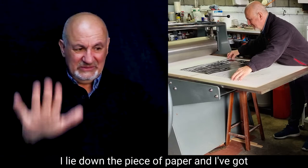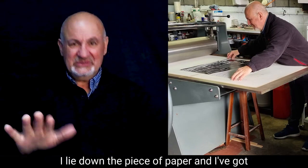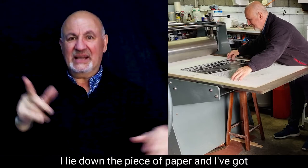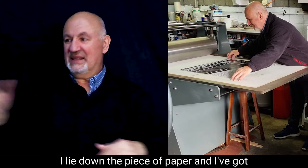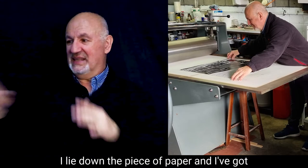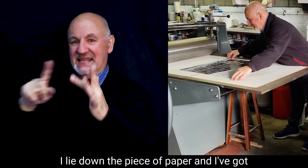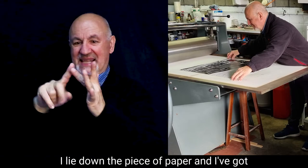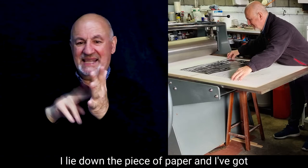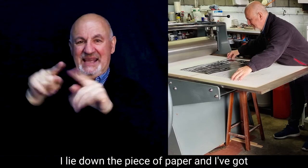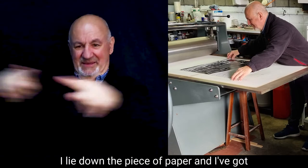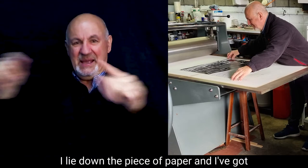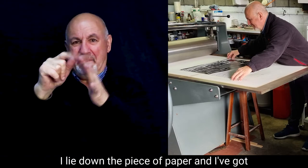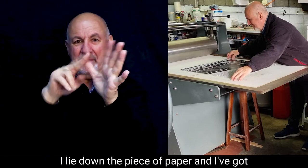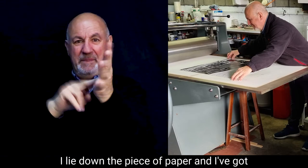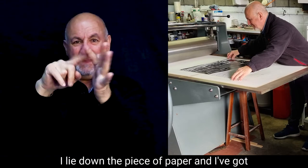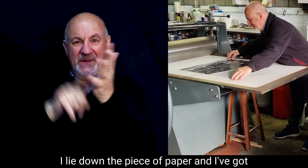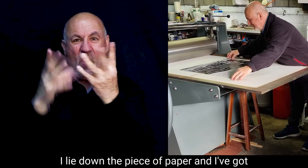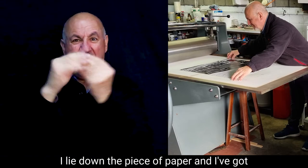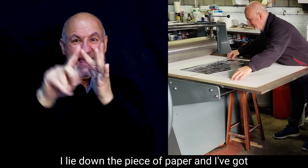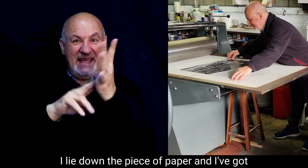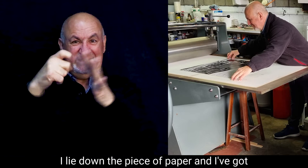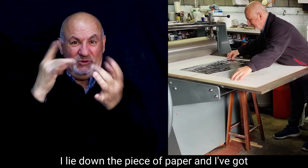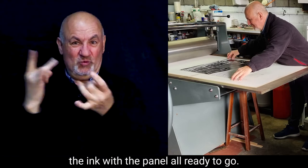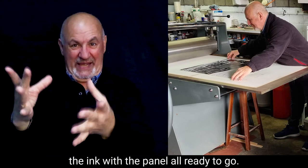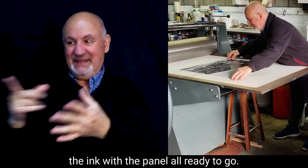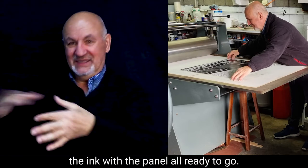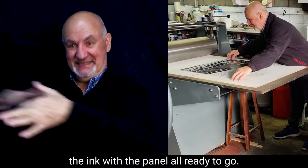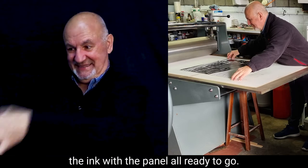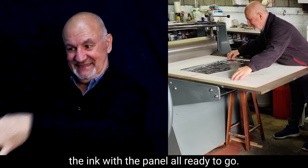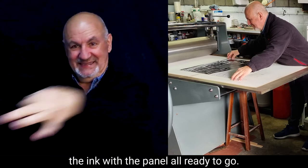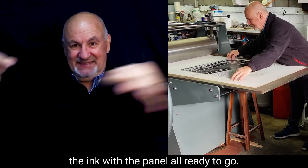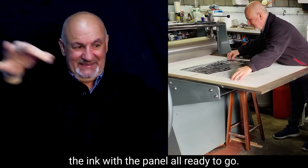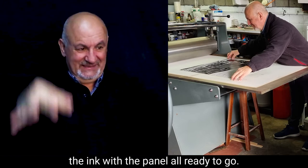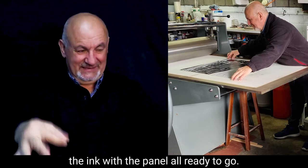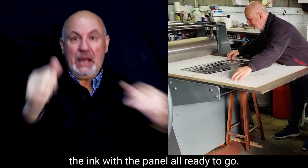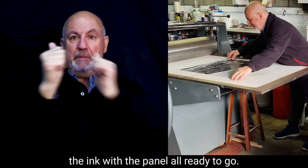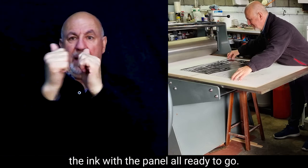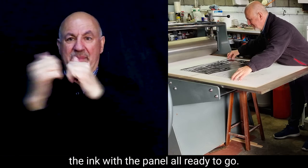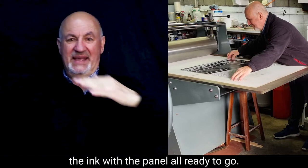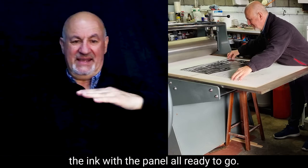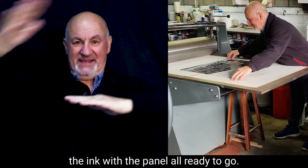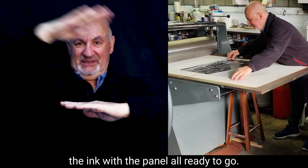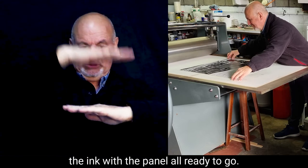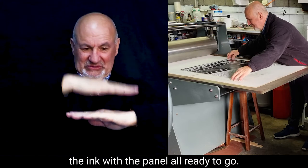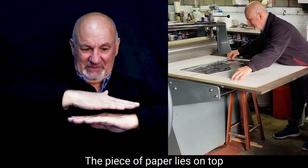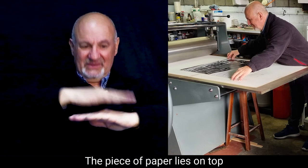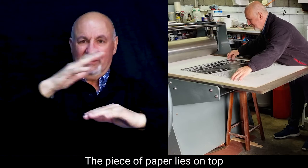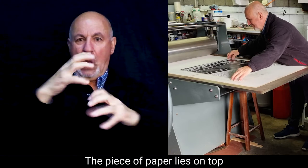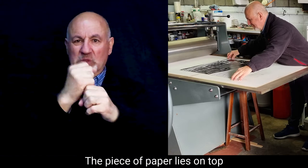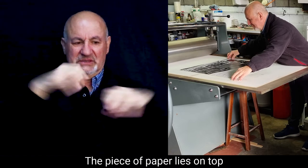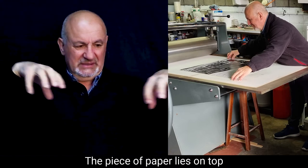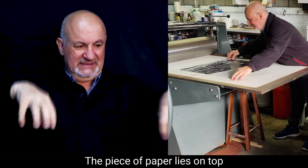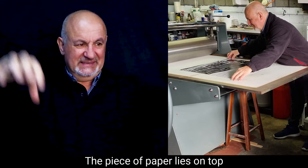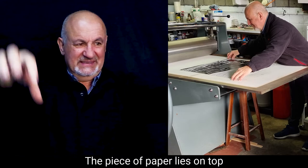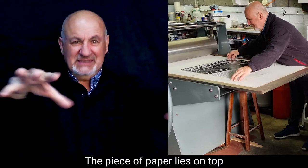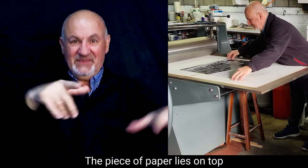I lie down the piece of paper and I've got the ink with the panel all ready to go. The piece